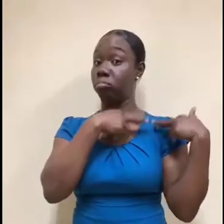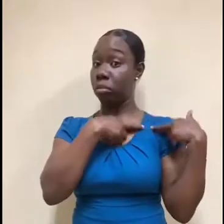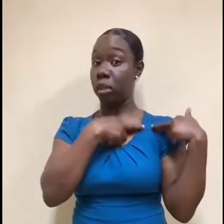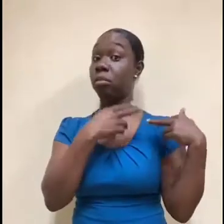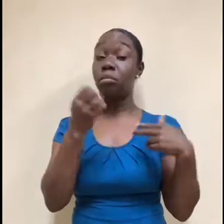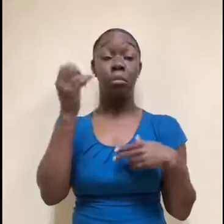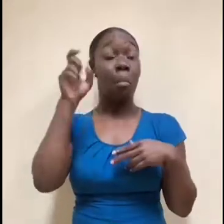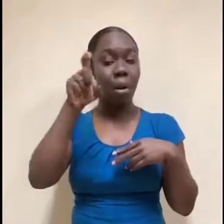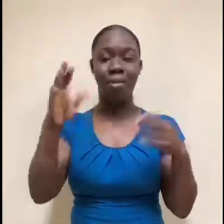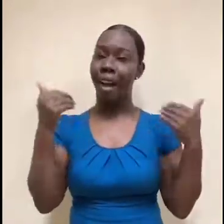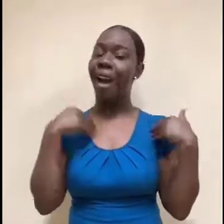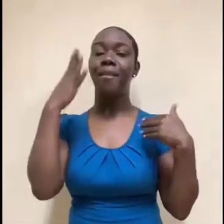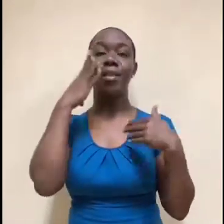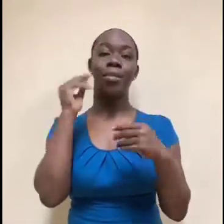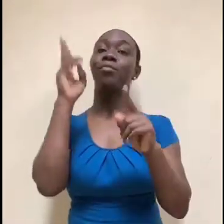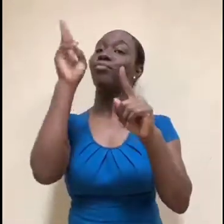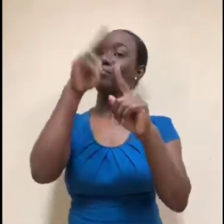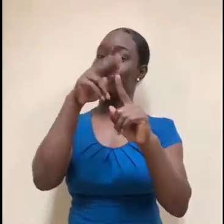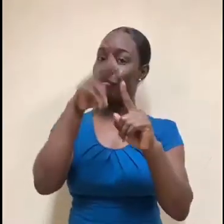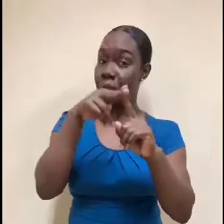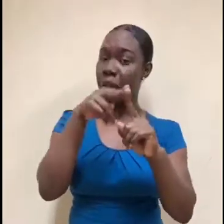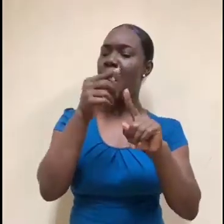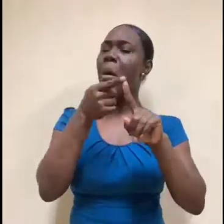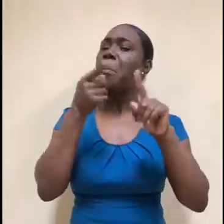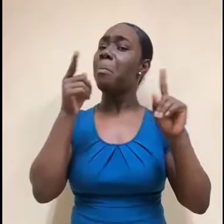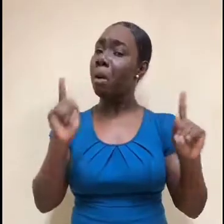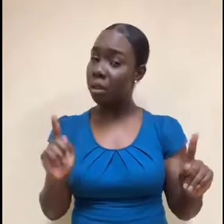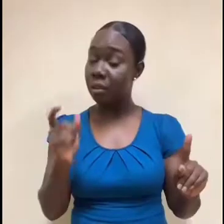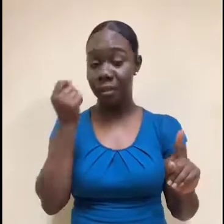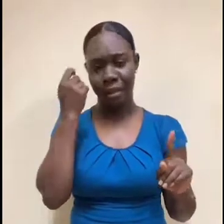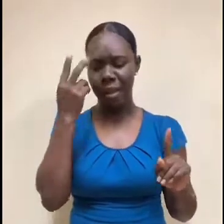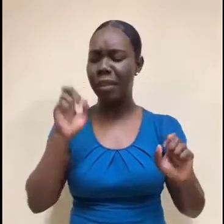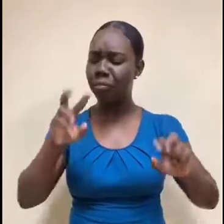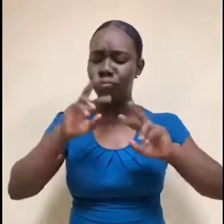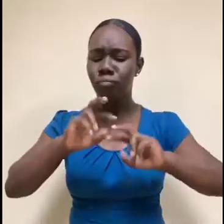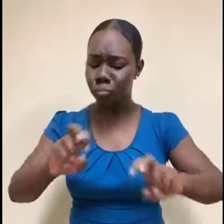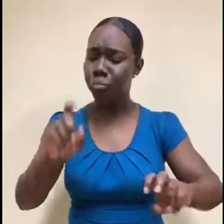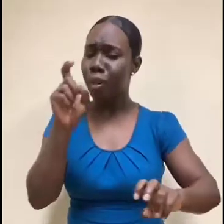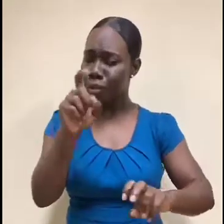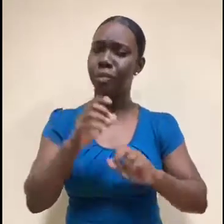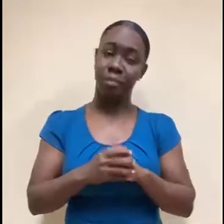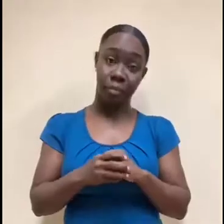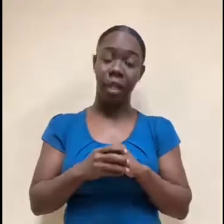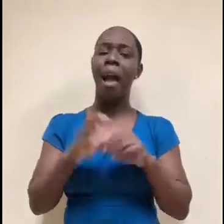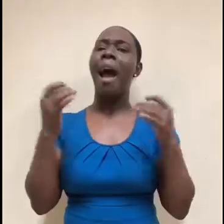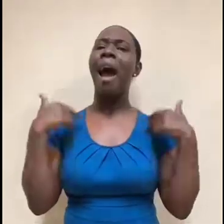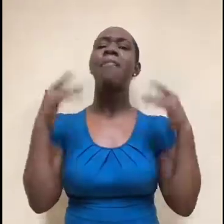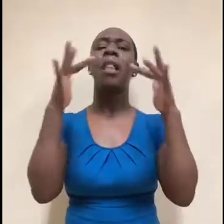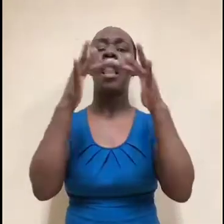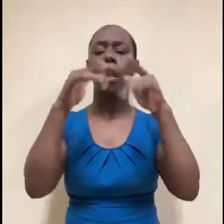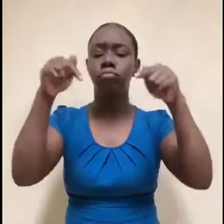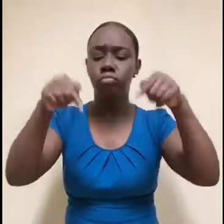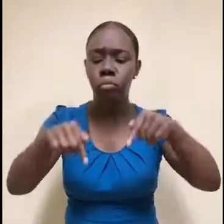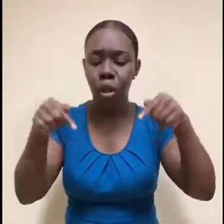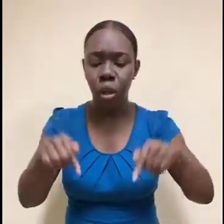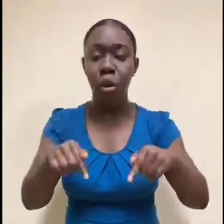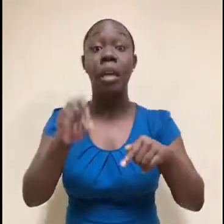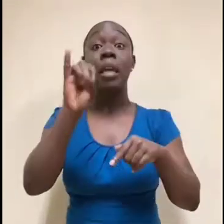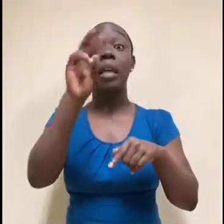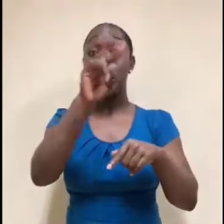job, but it is something to definitely check out. I have the link below. It's on Indeed is where they have them listed at. So I have the link below